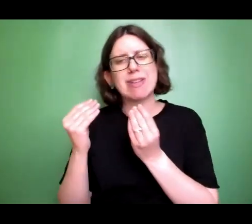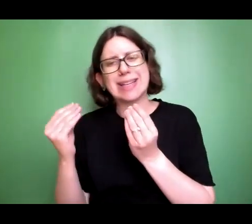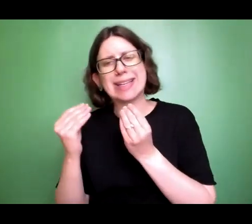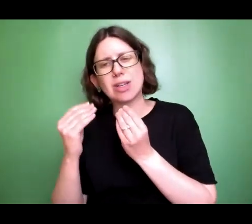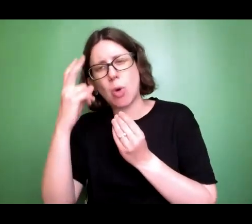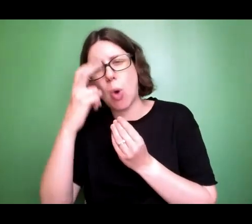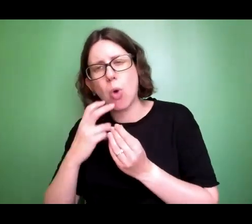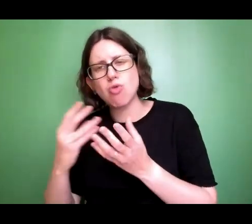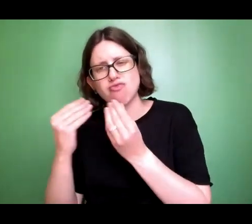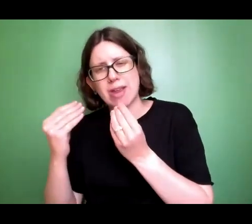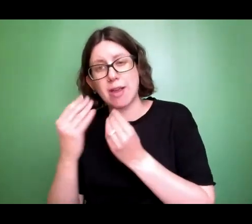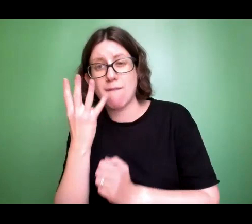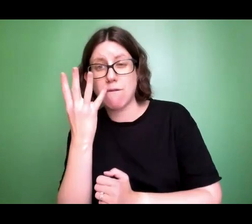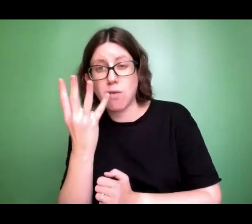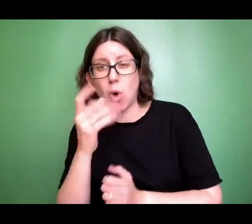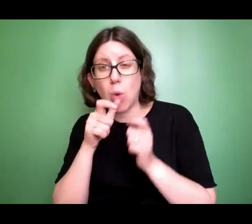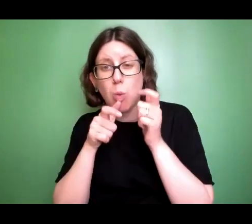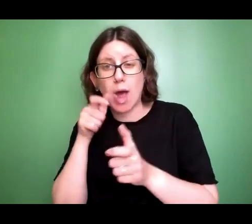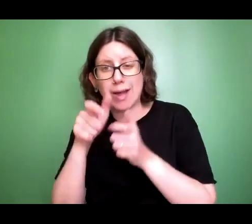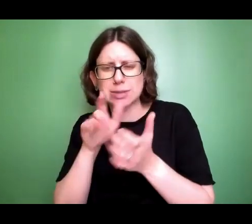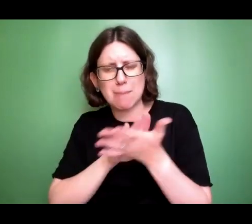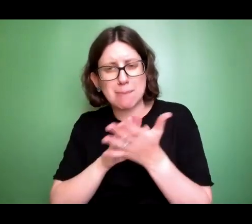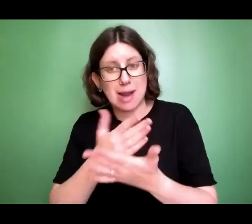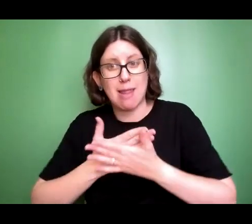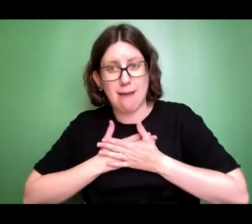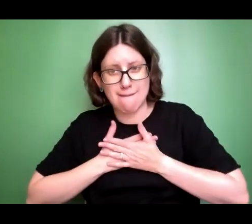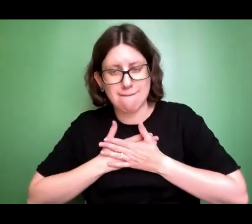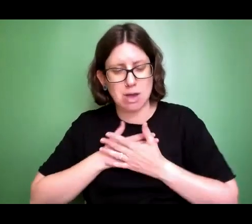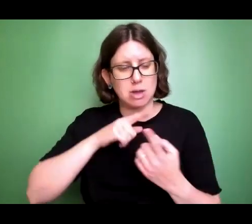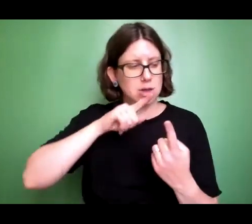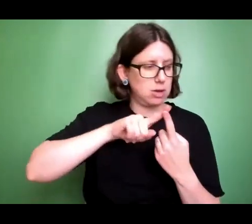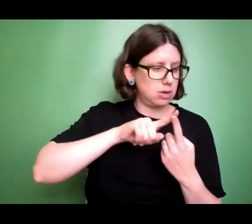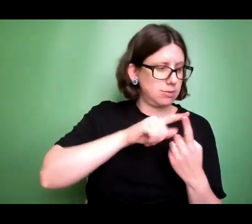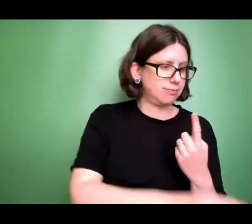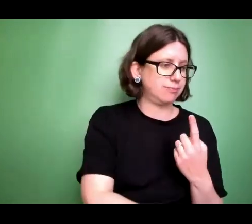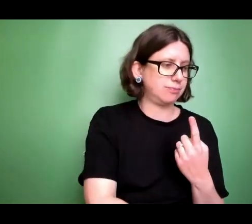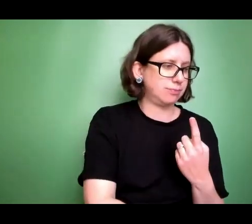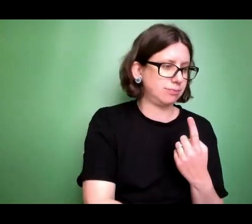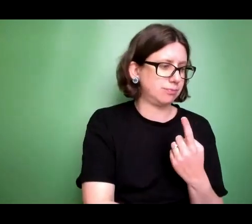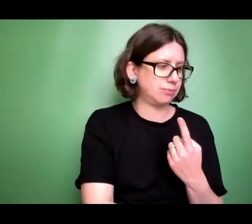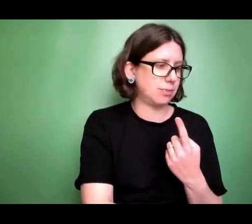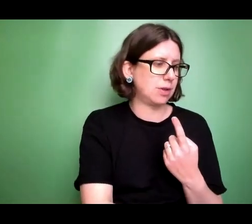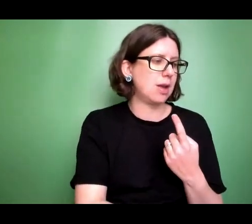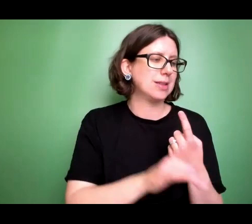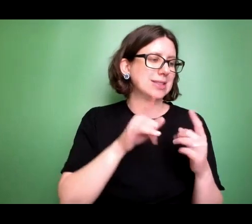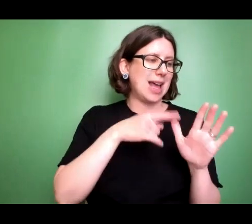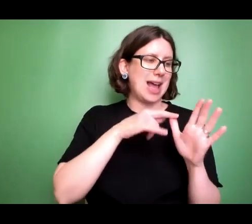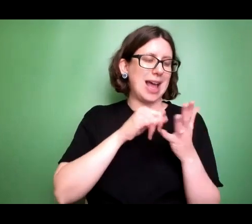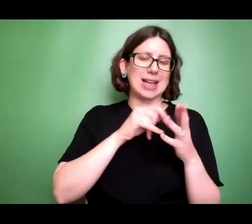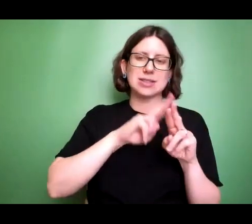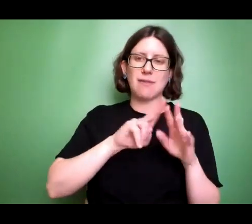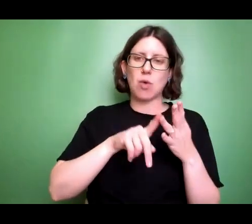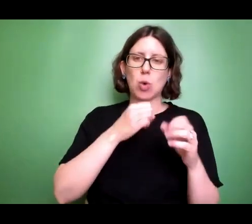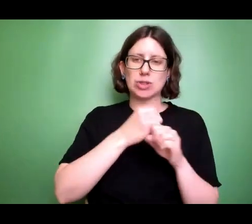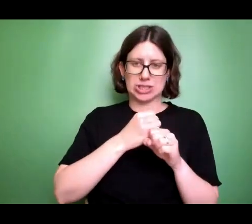words for love. And one of them is this is storge. And this word describes the love that we may have for our family.